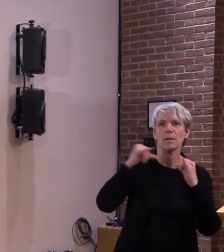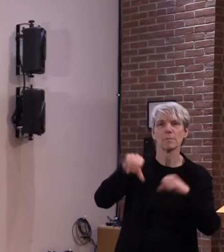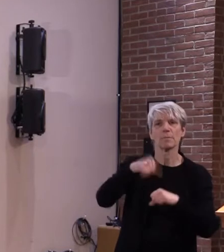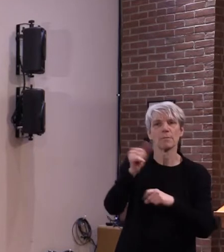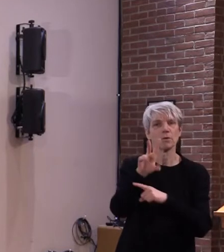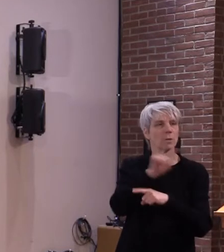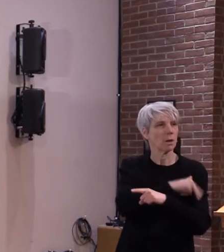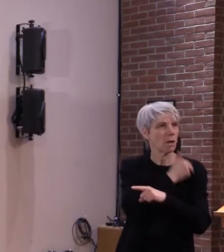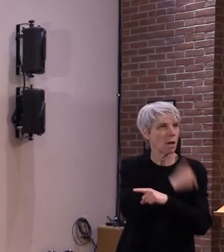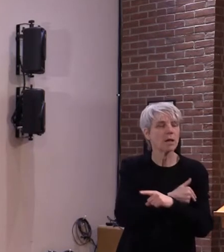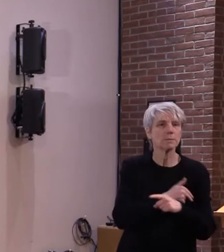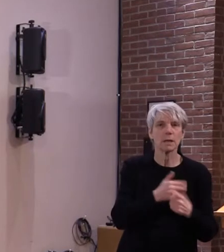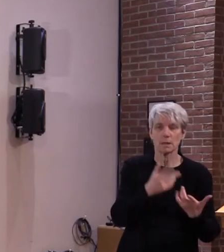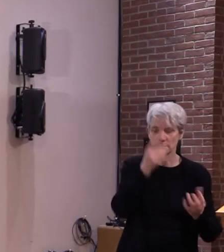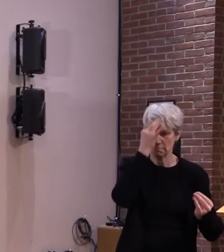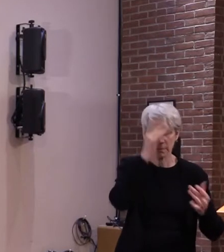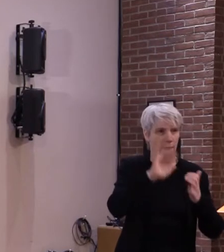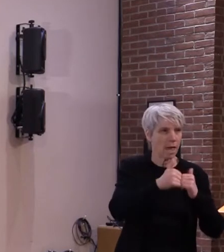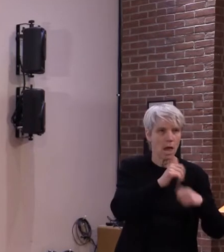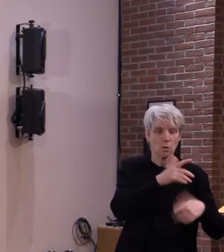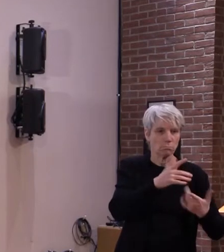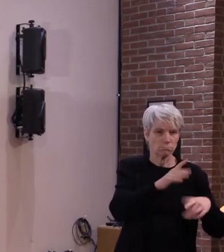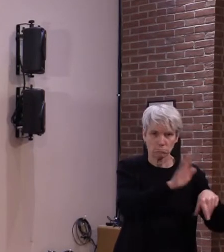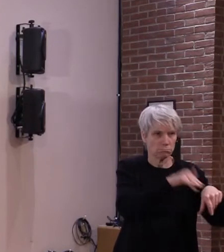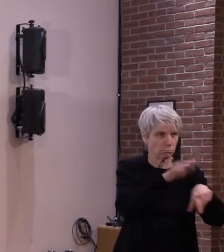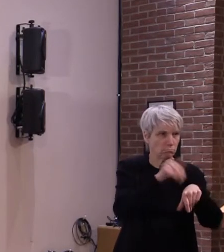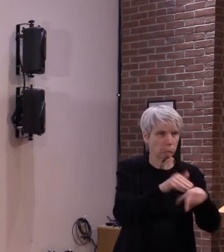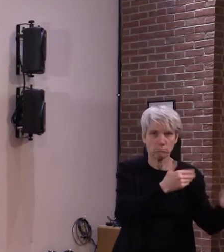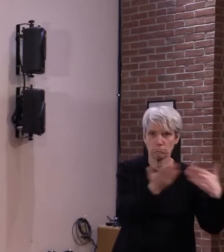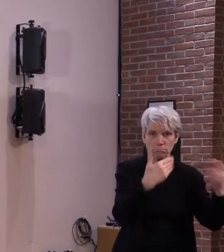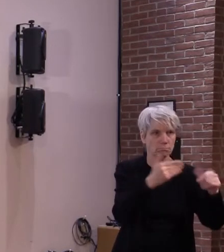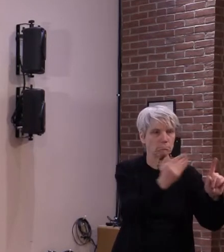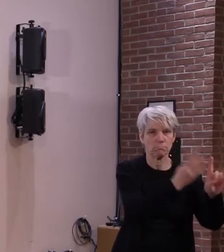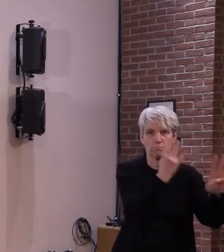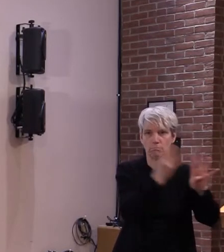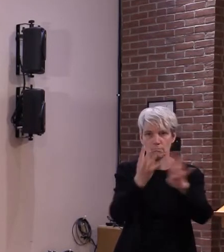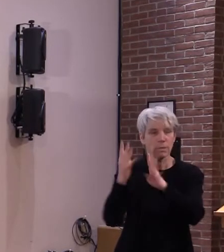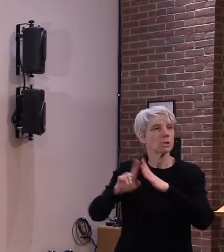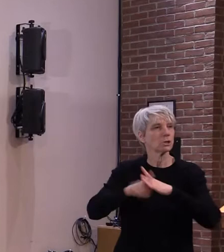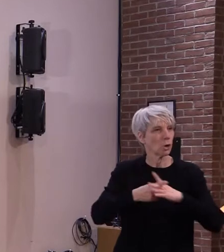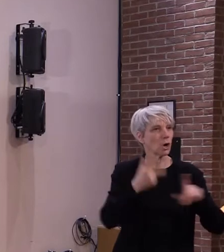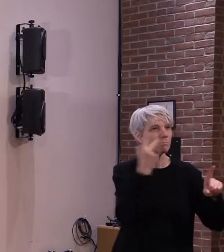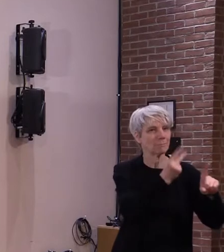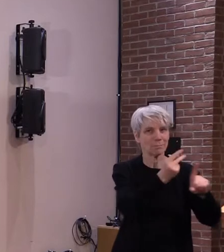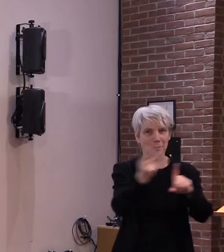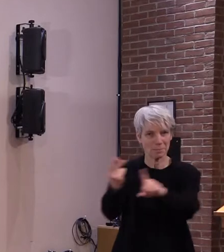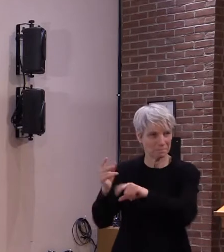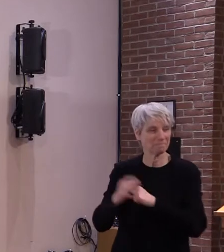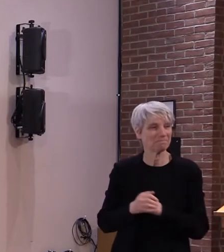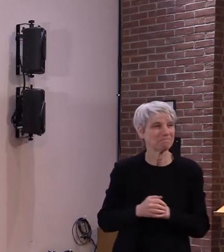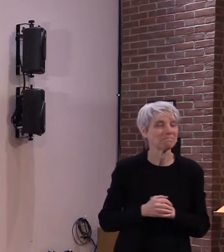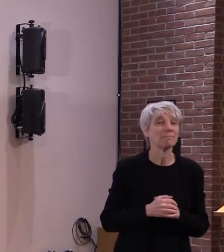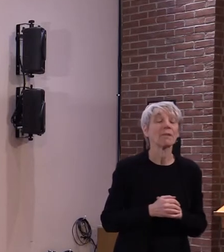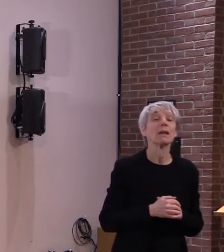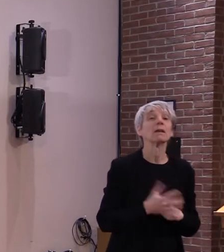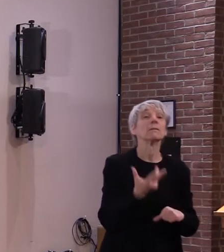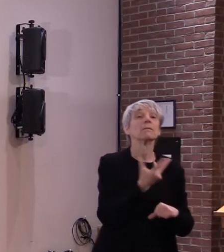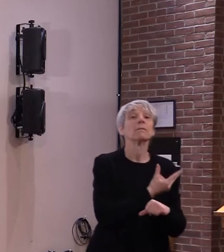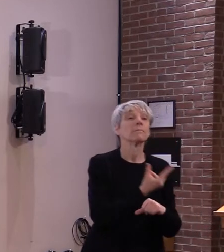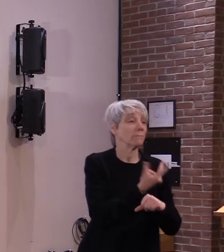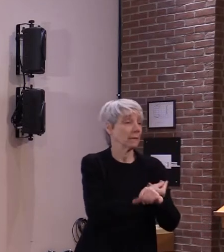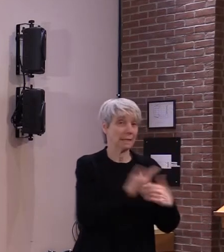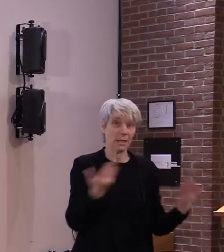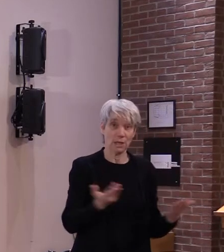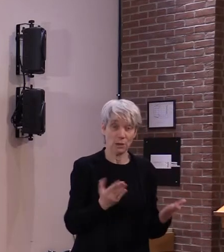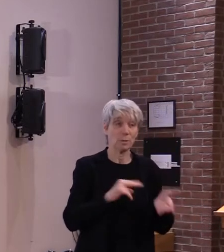vaccinating our people as quickly as safely as we possibly can having vaccine available brings us to the